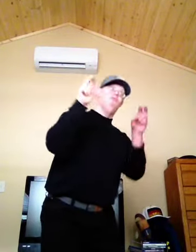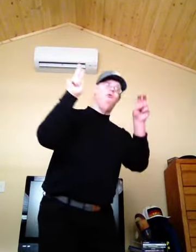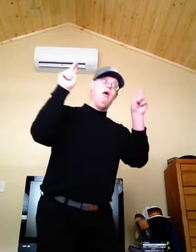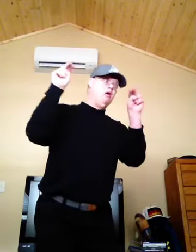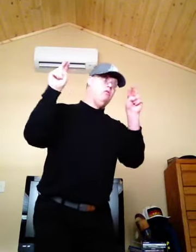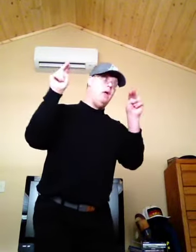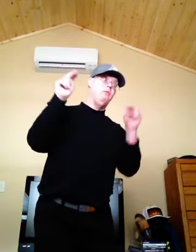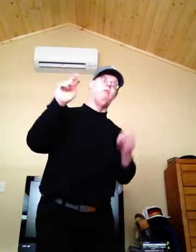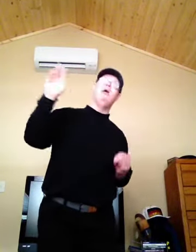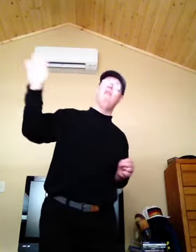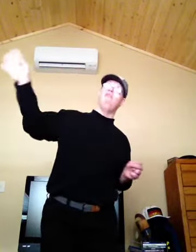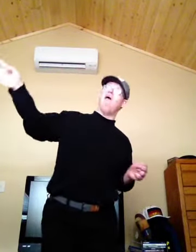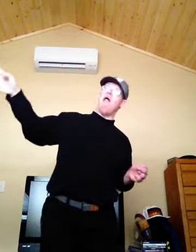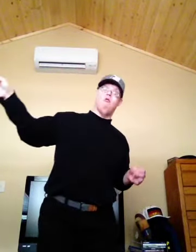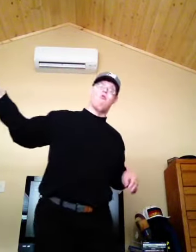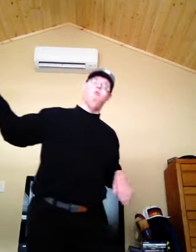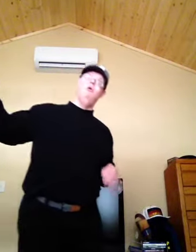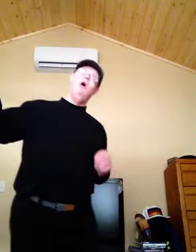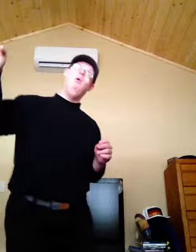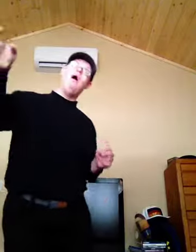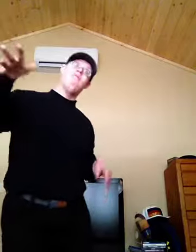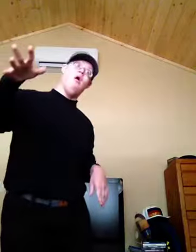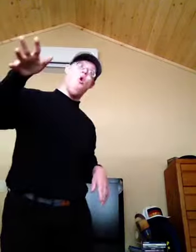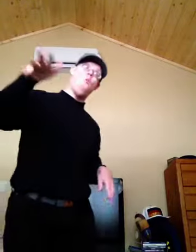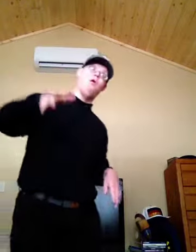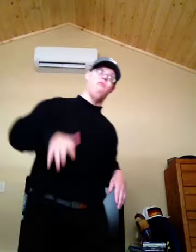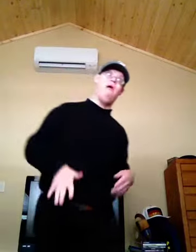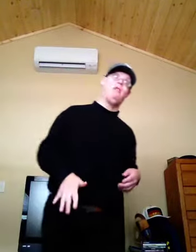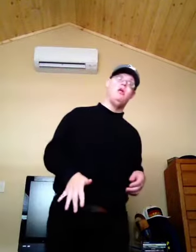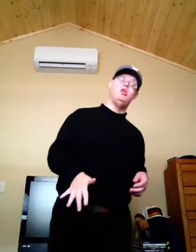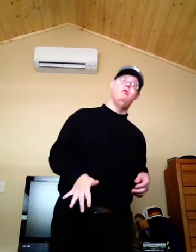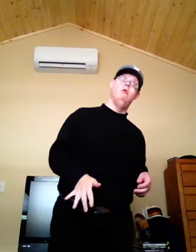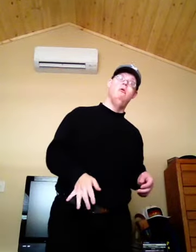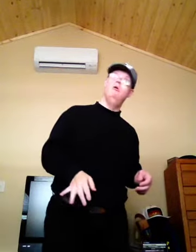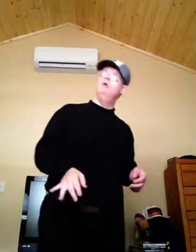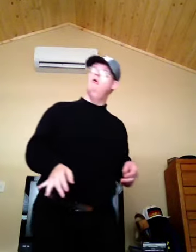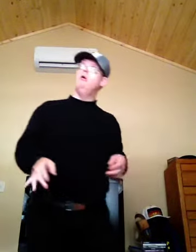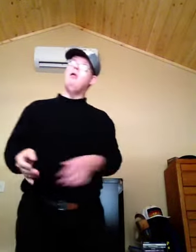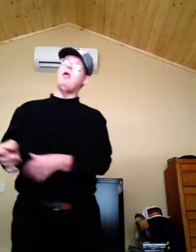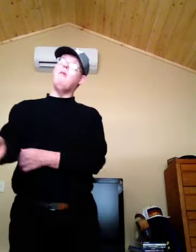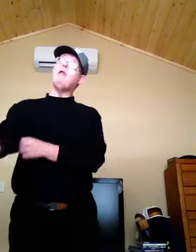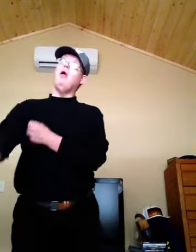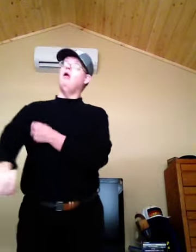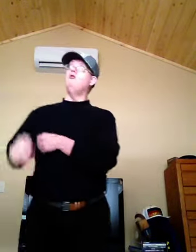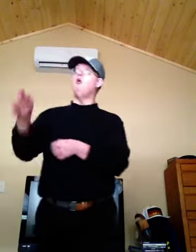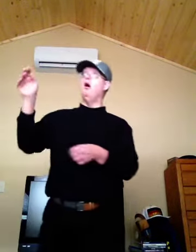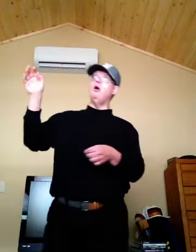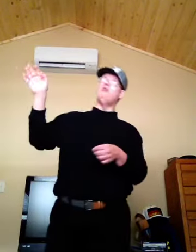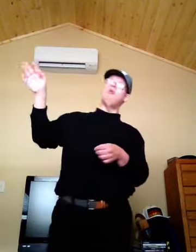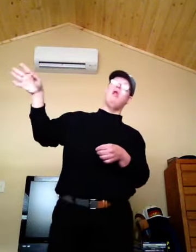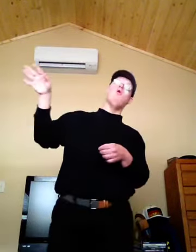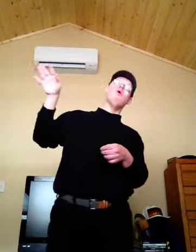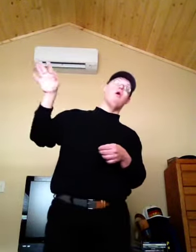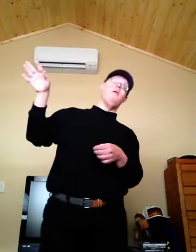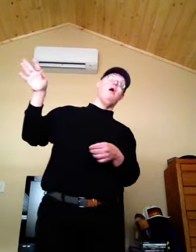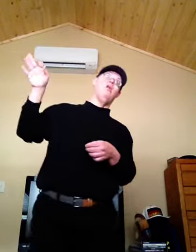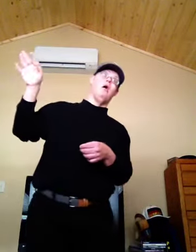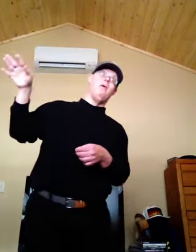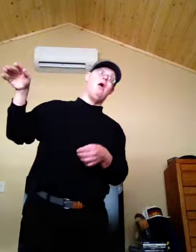for an example, in the finals, and we have the homework's advantage, like, it will be like, uh, Toledo is, is up ahead,